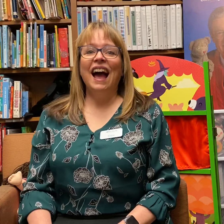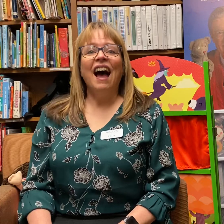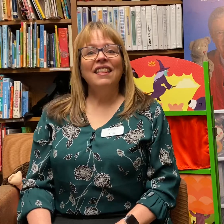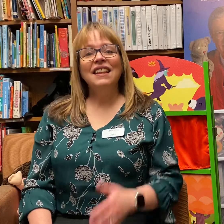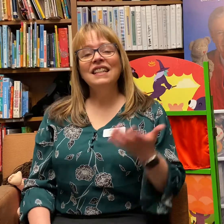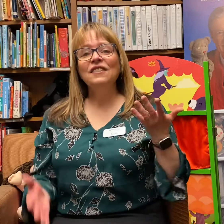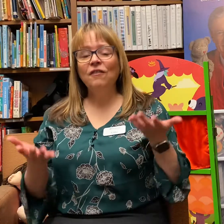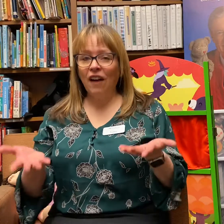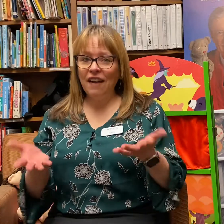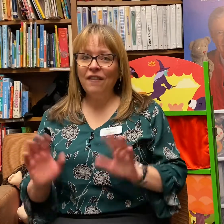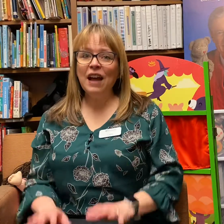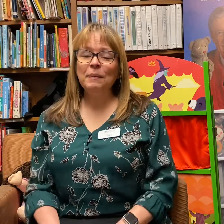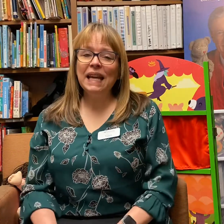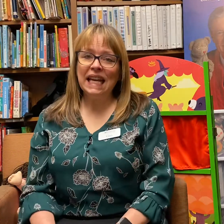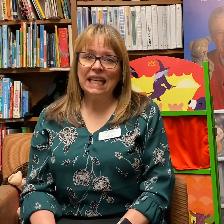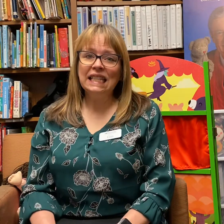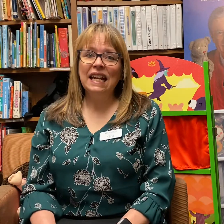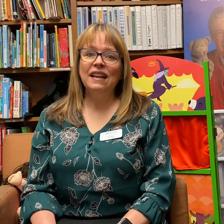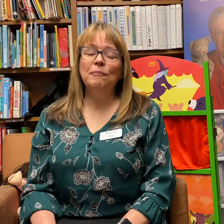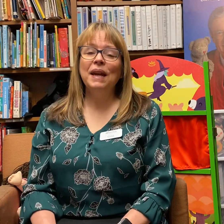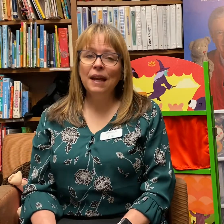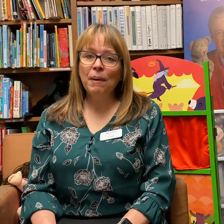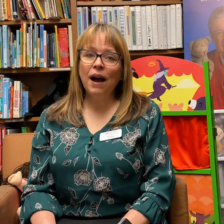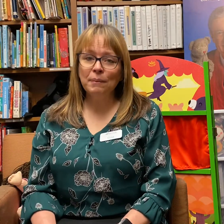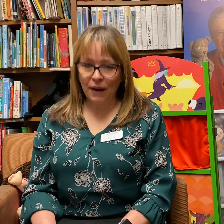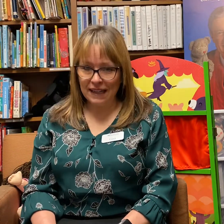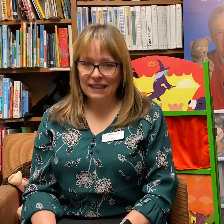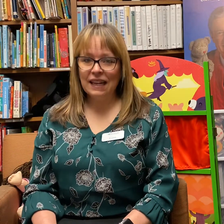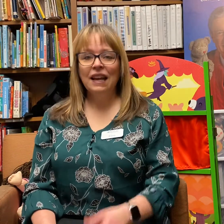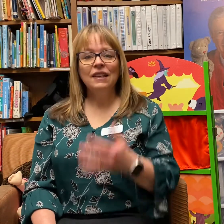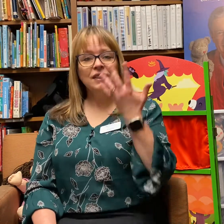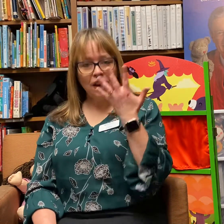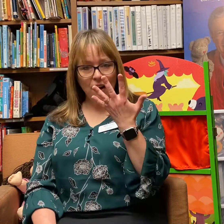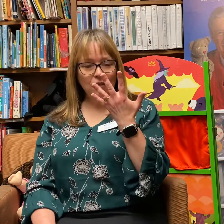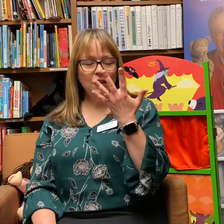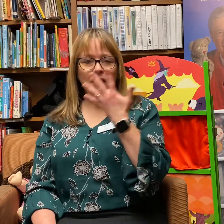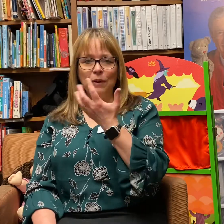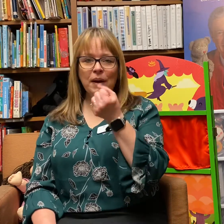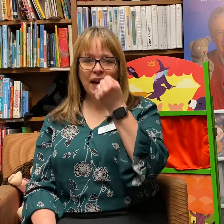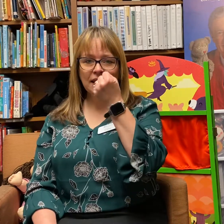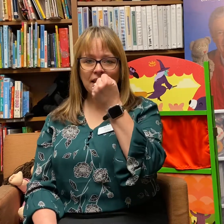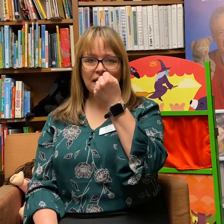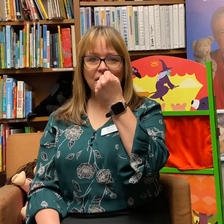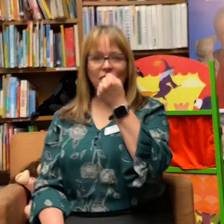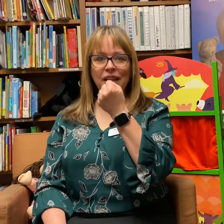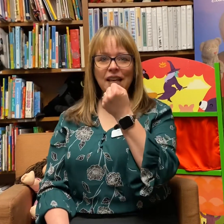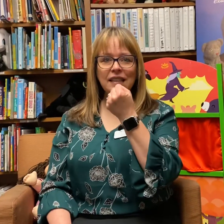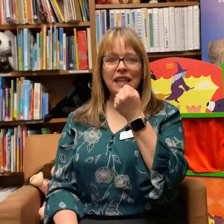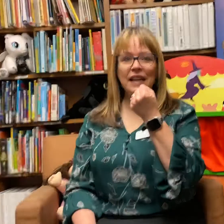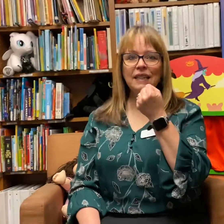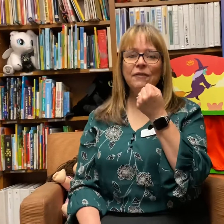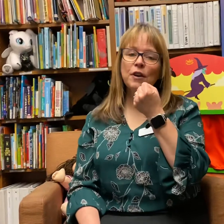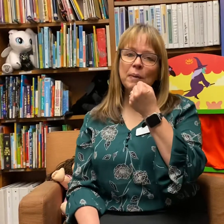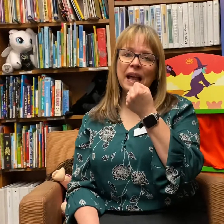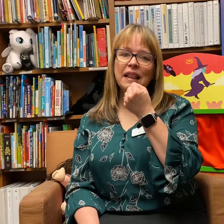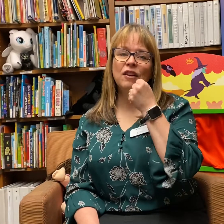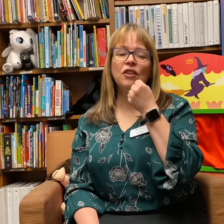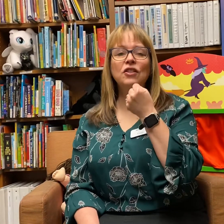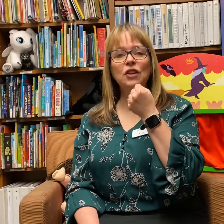This is Five Fat Peas in a Peapod Pressed. So, you hold up your hands and go like this. And it's a finger play that you can do